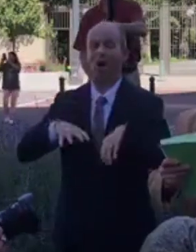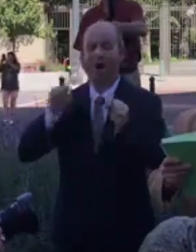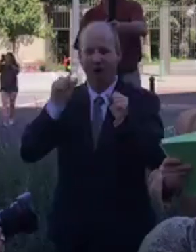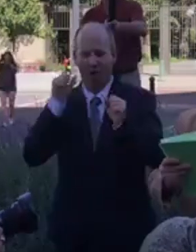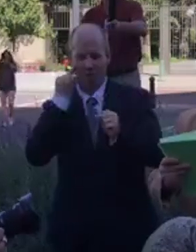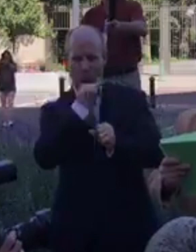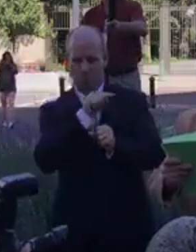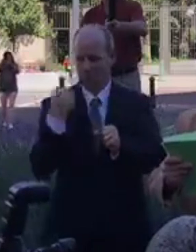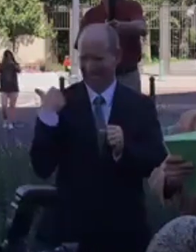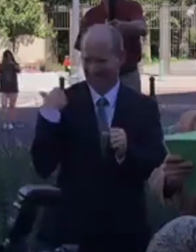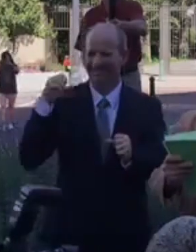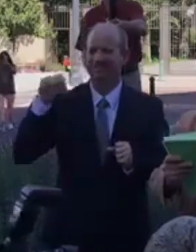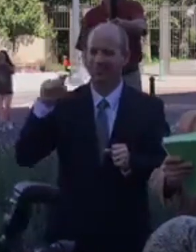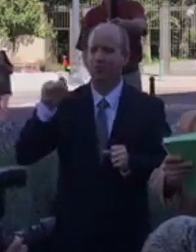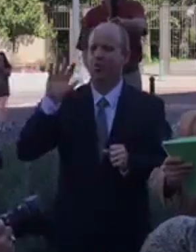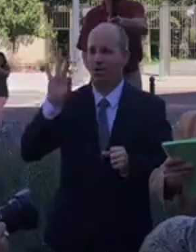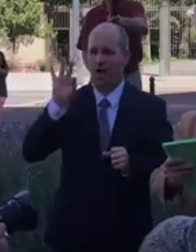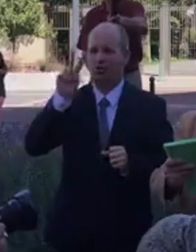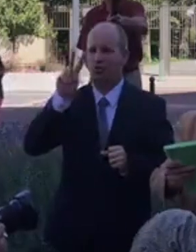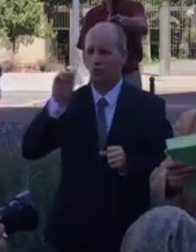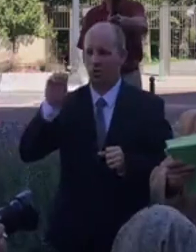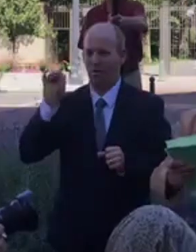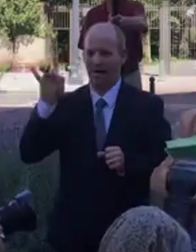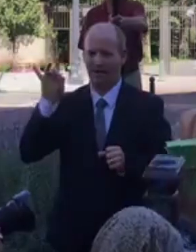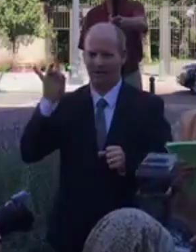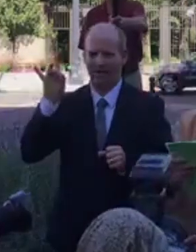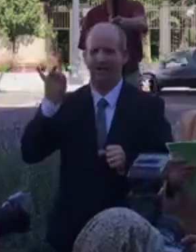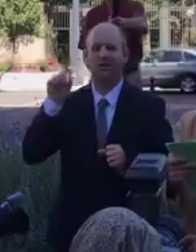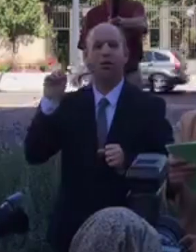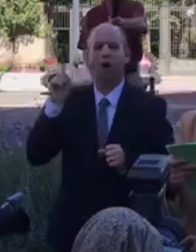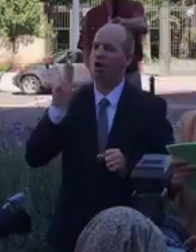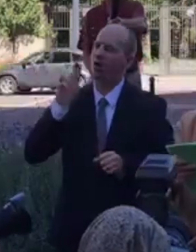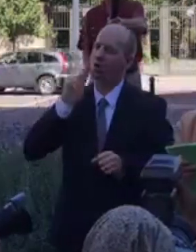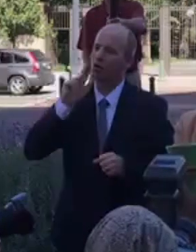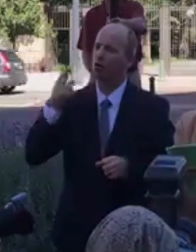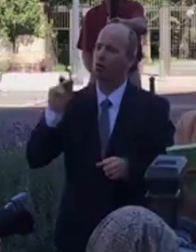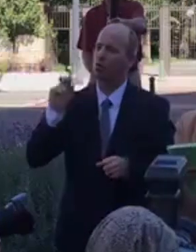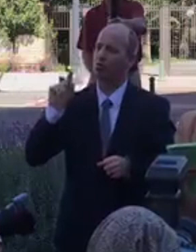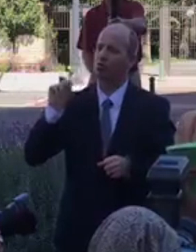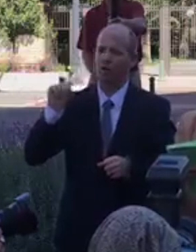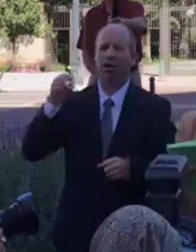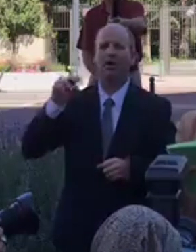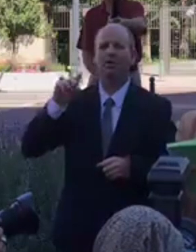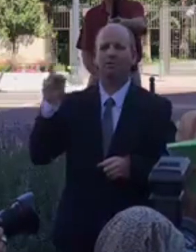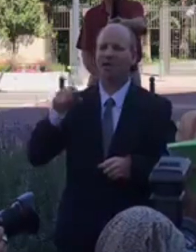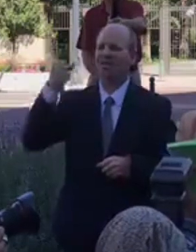behalf on 9 September 2018 at the Houston, Texas South State Center.